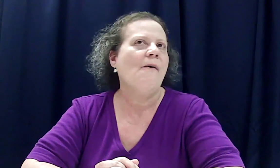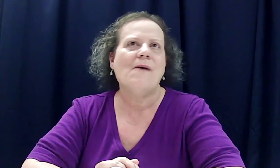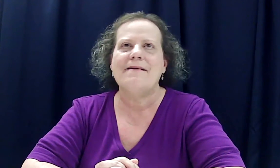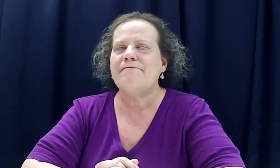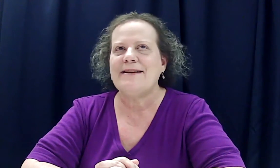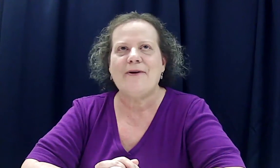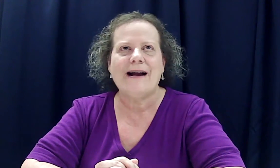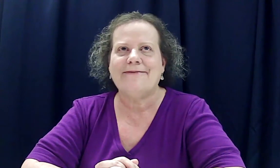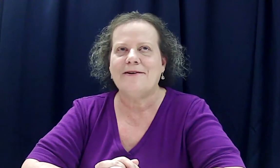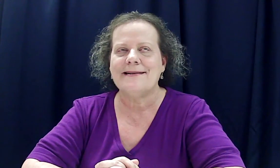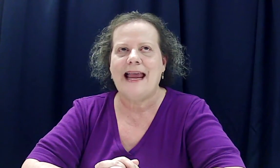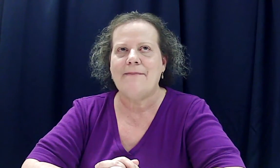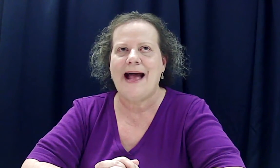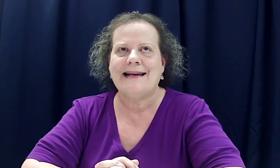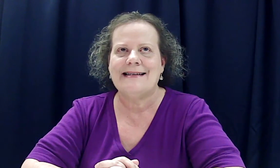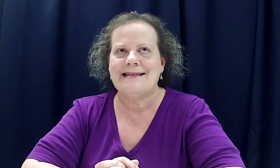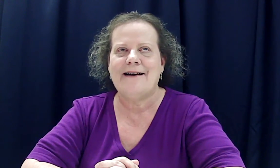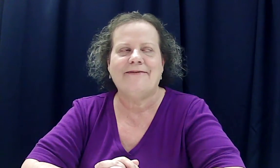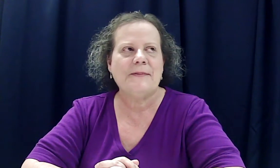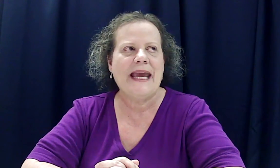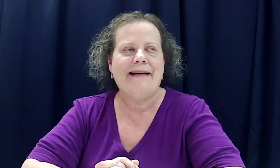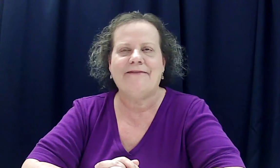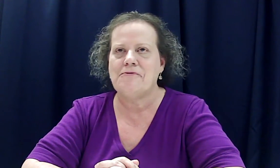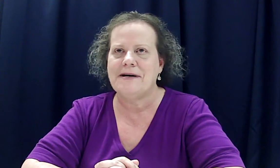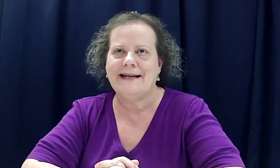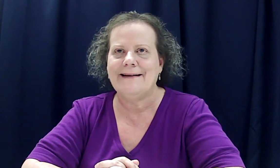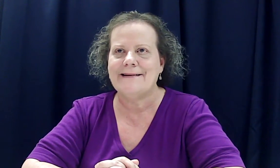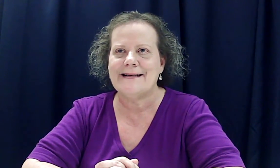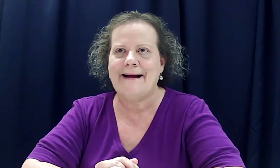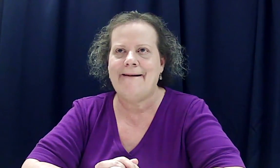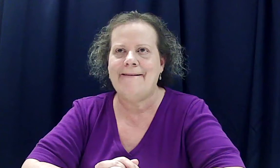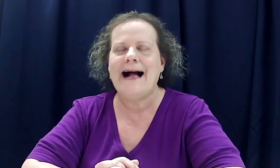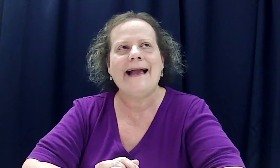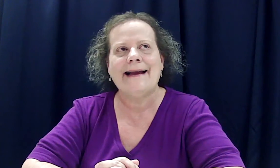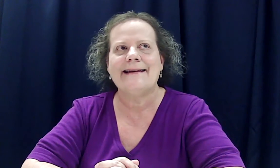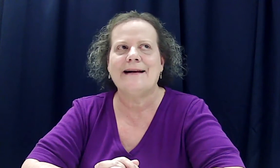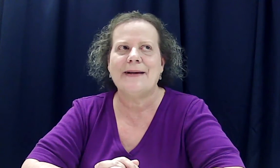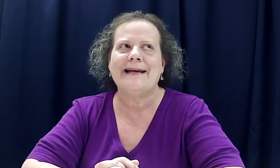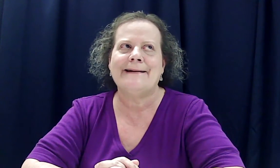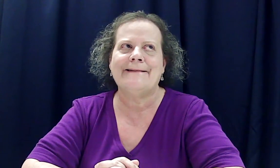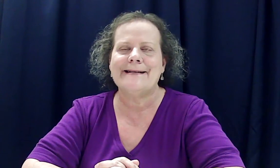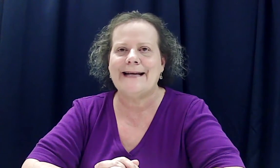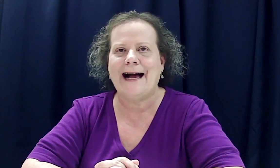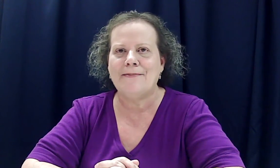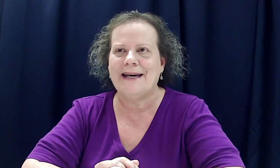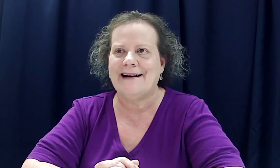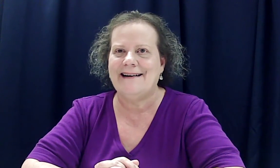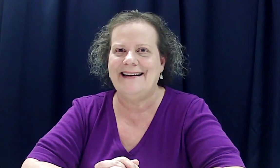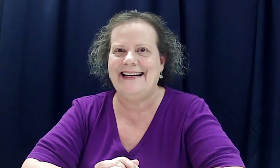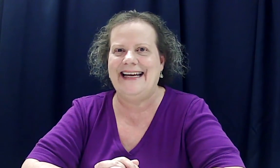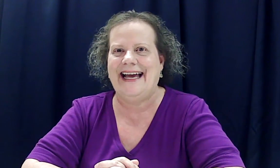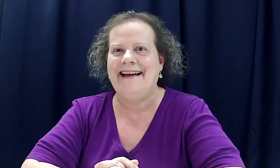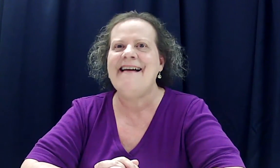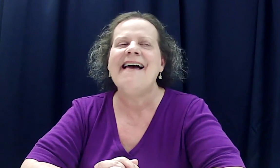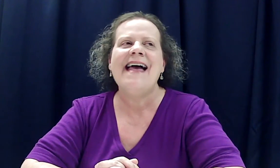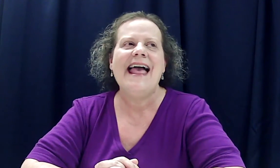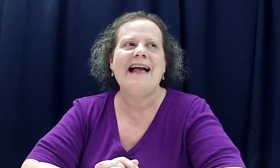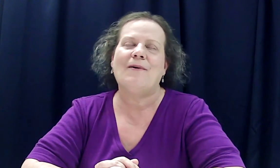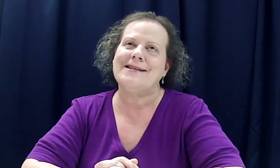when my daughter first came back into town from California years ago, I ended up getting her a job there. And, well, she